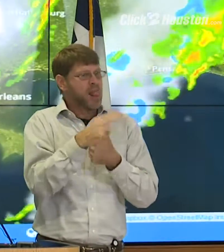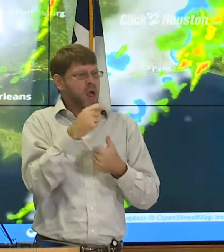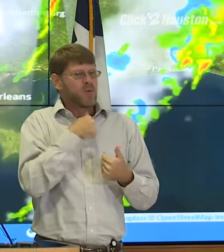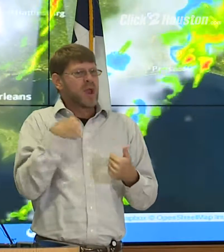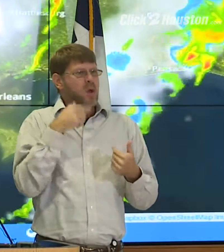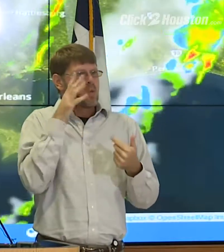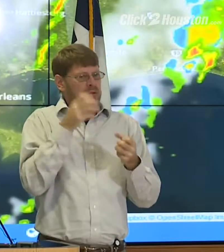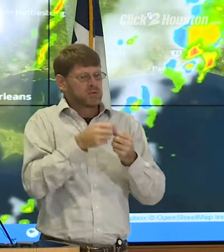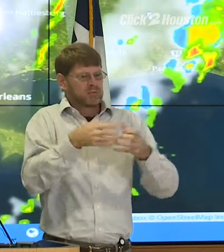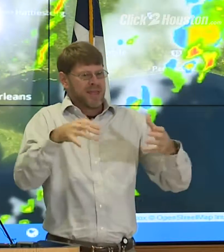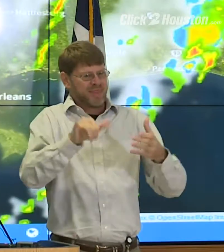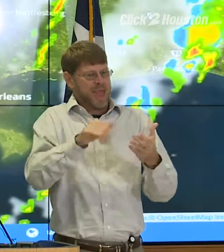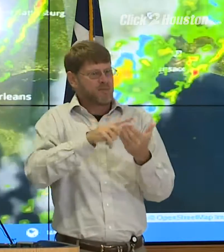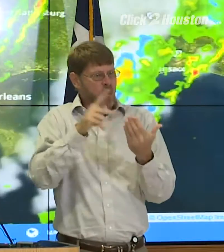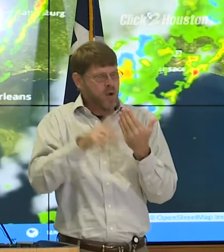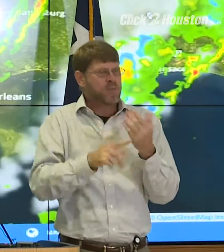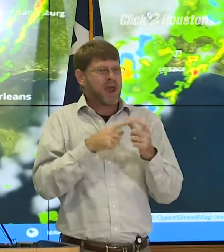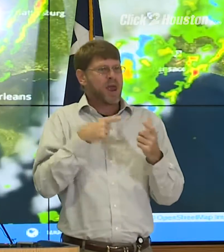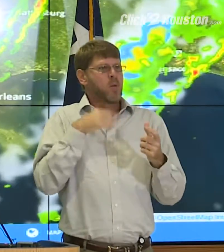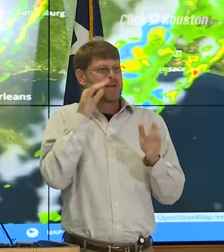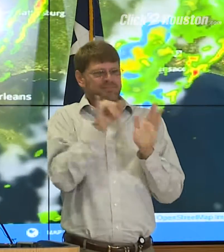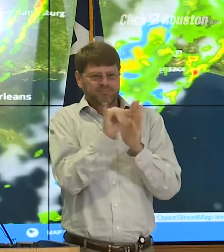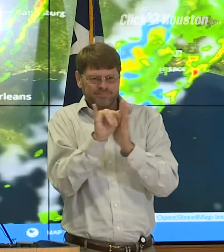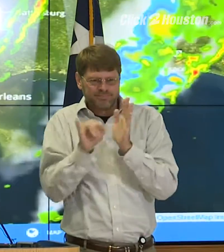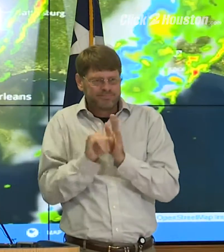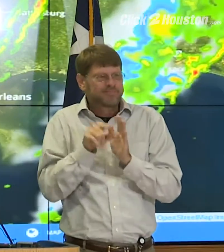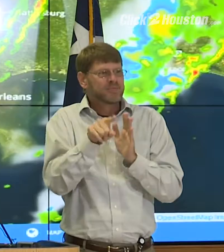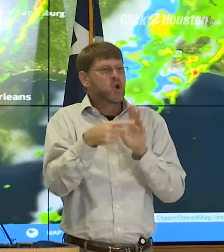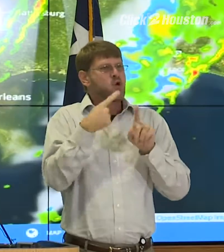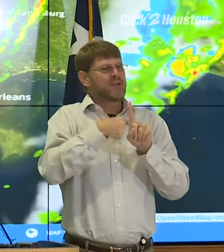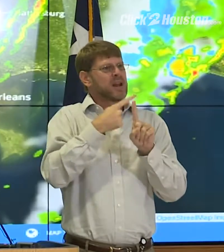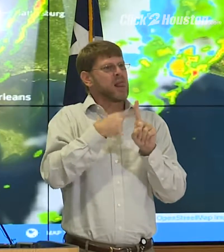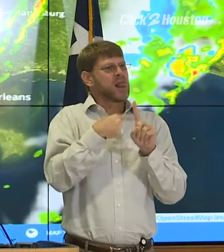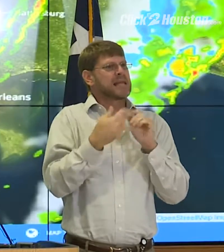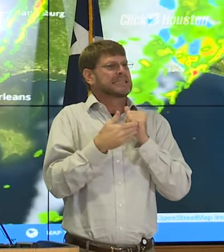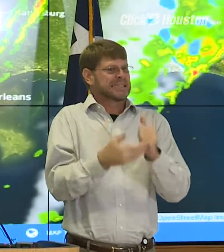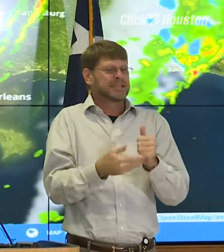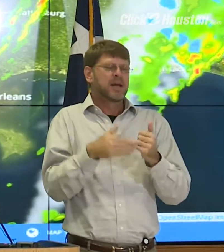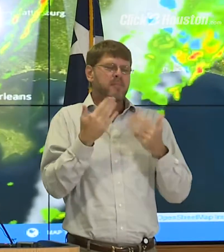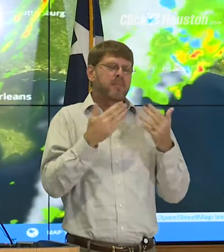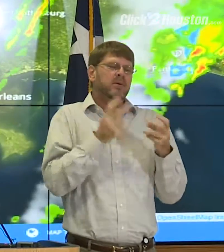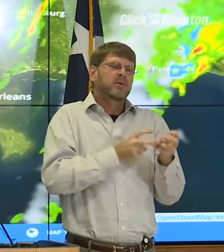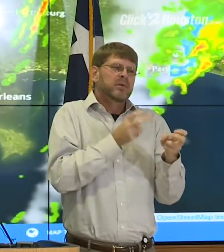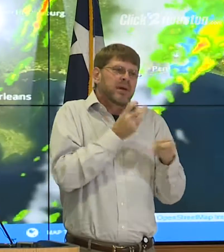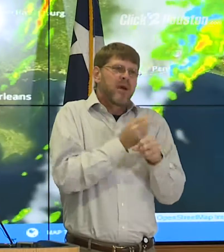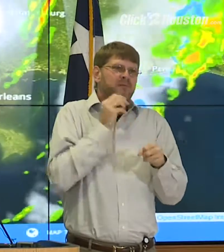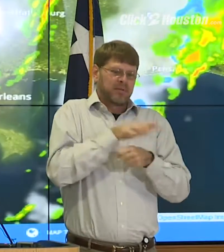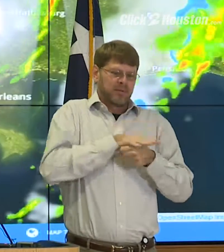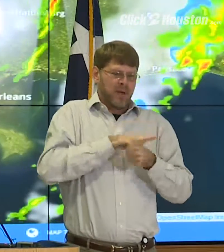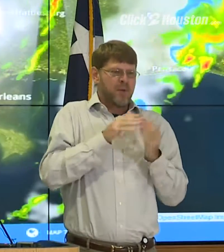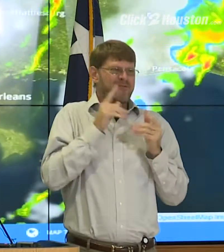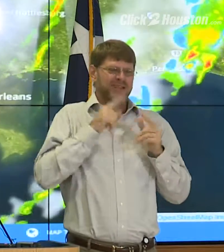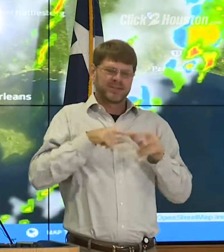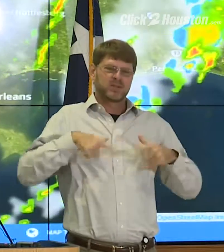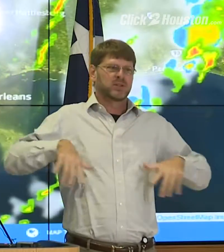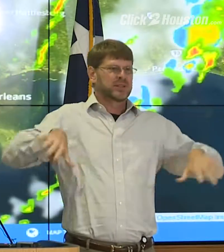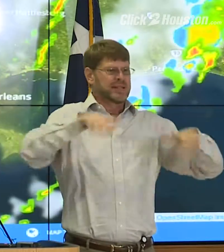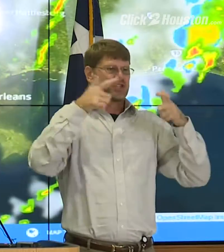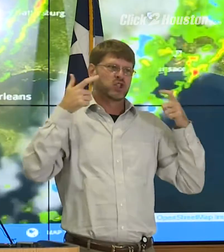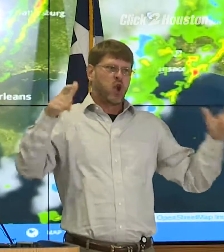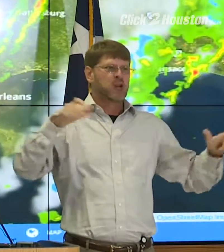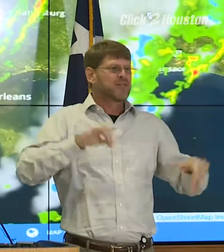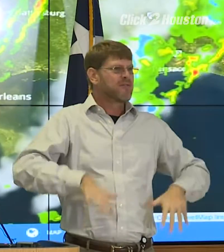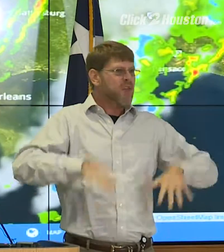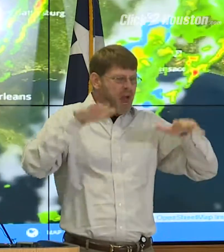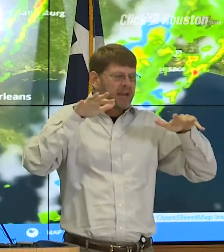continuing to expand that program, and we will be identifying rental assistance, which may be difficult in many of communities here because of the size and scope